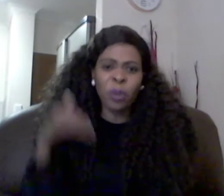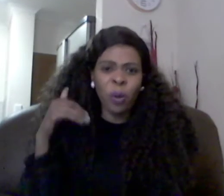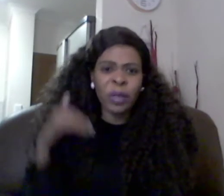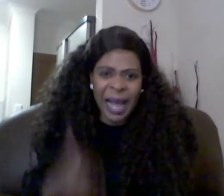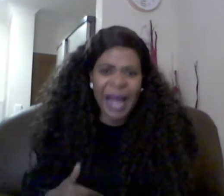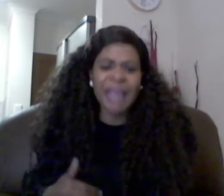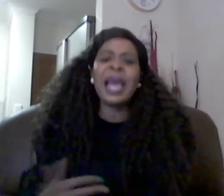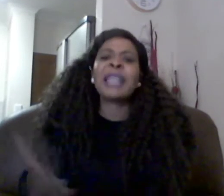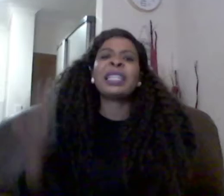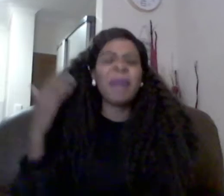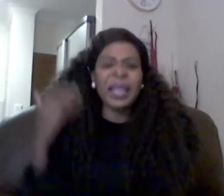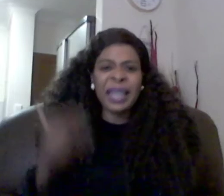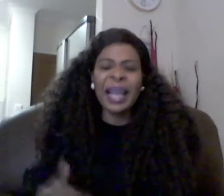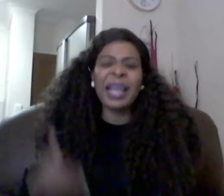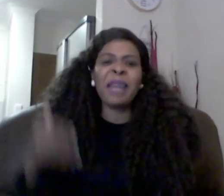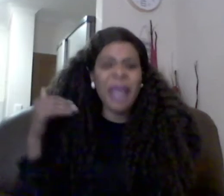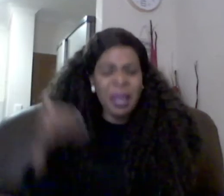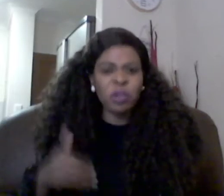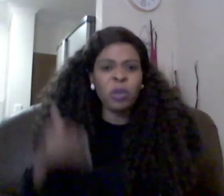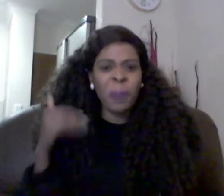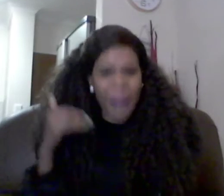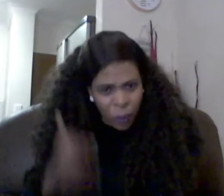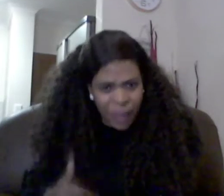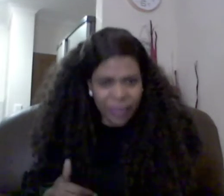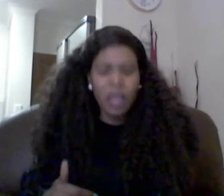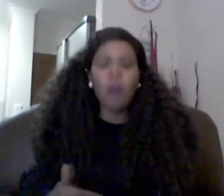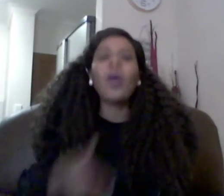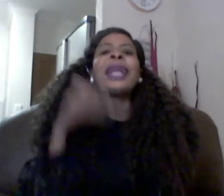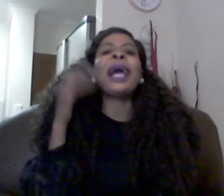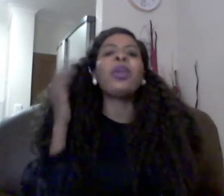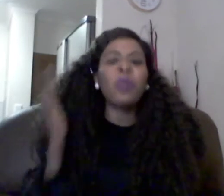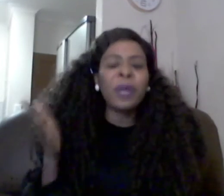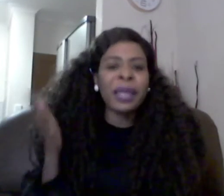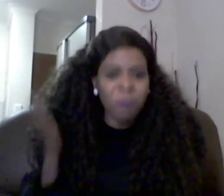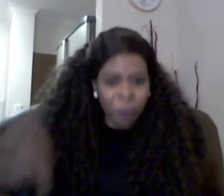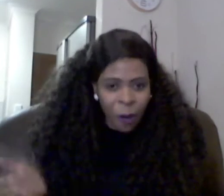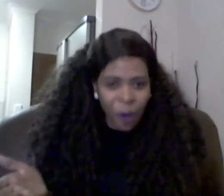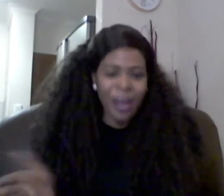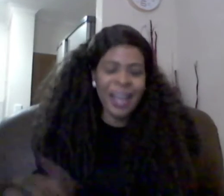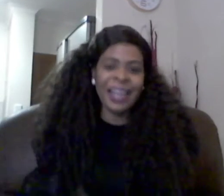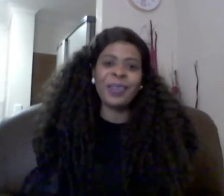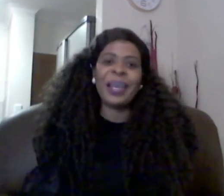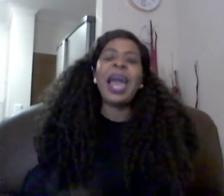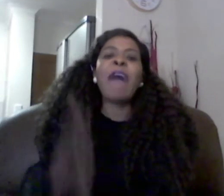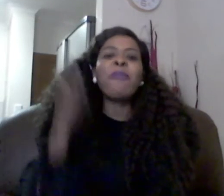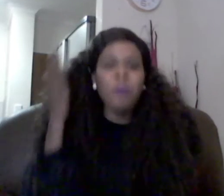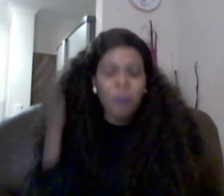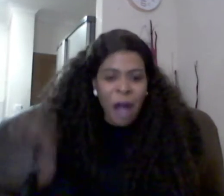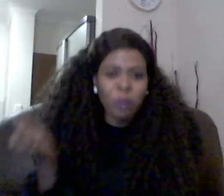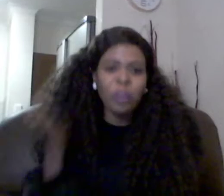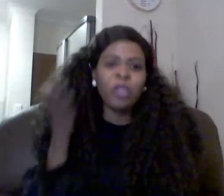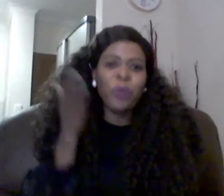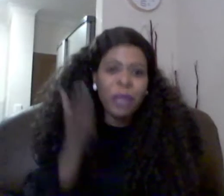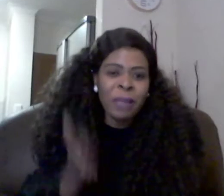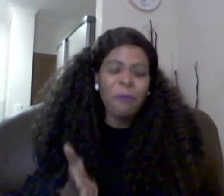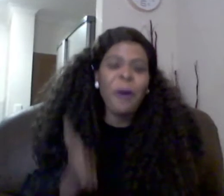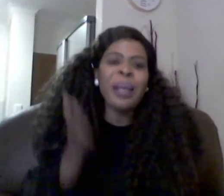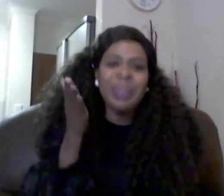all the heart somebody that i can be able to pray with what are you looking for hallelujah have you found what you're looking for in the